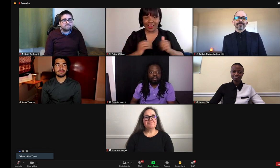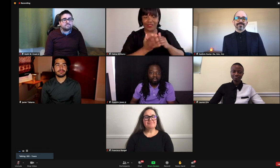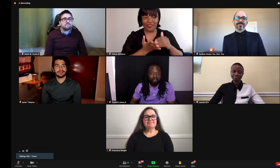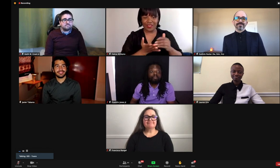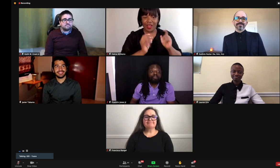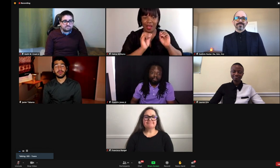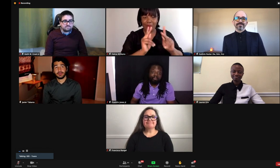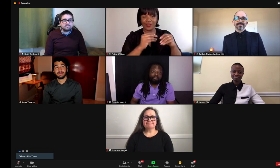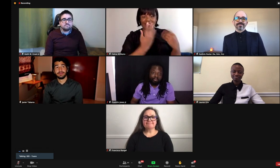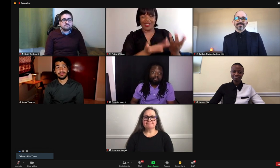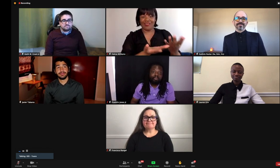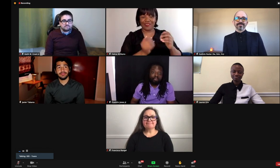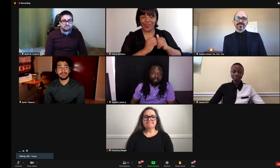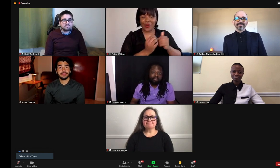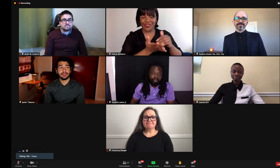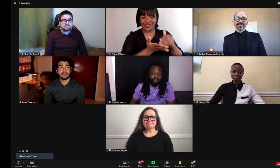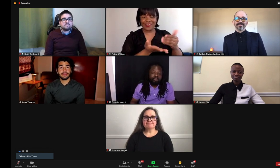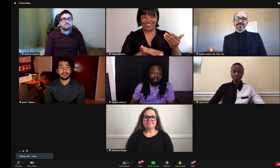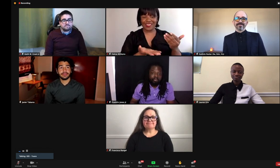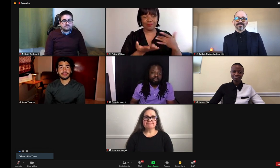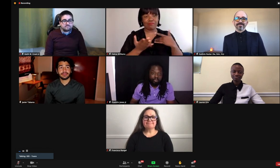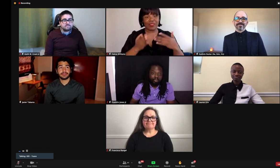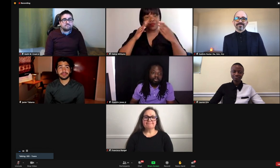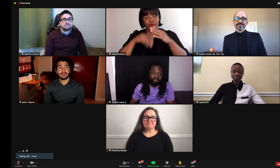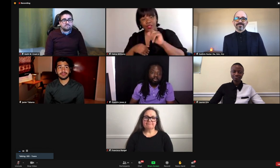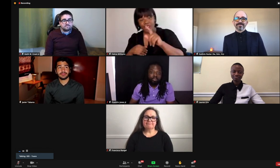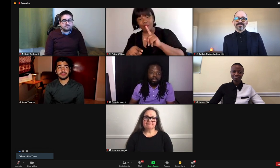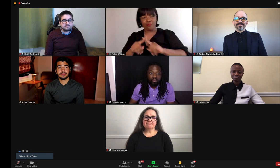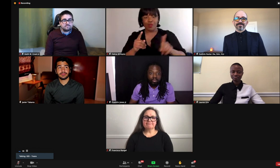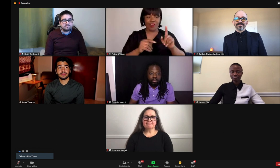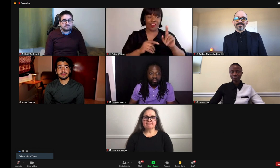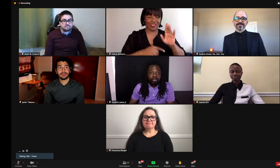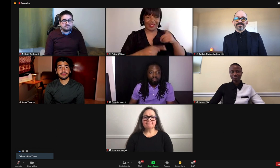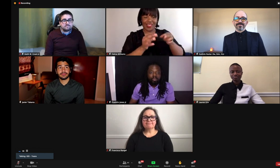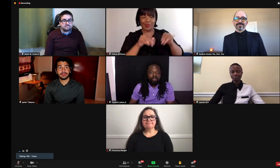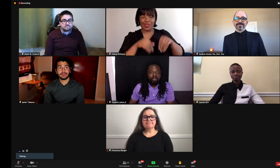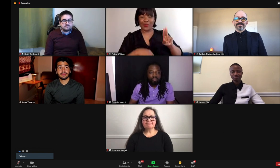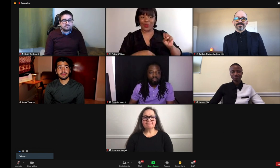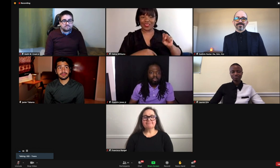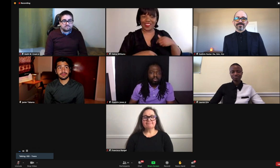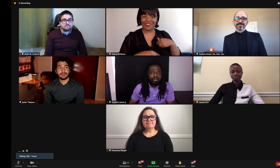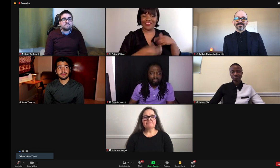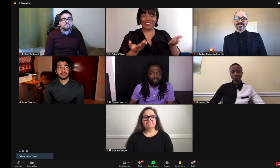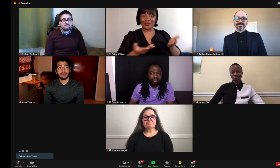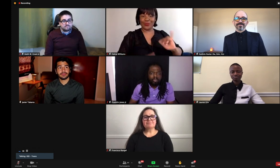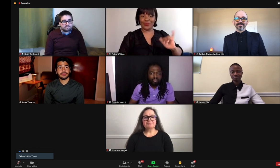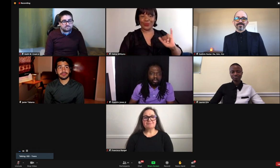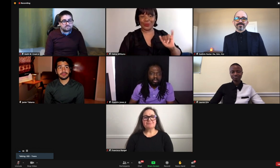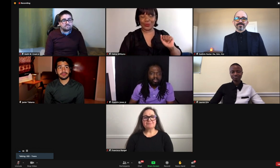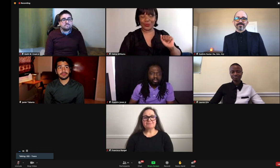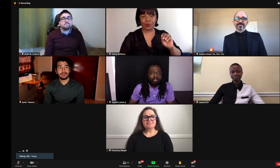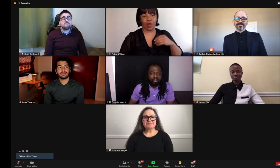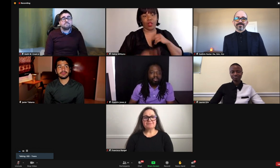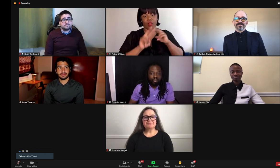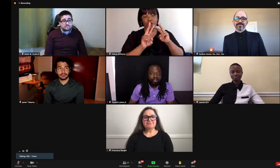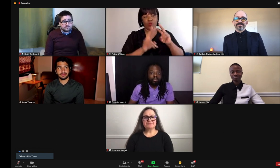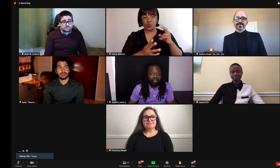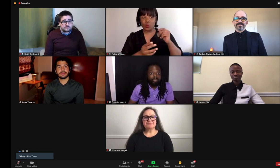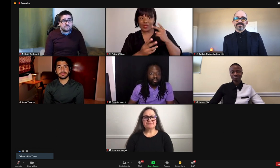We need to think about how often these opportunities are out there. And we know that we need to provide more of these kind of opportunities. So I look